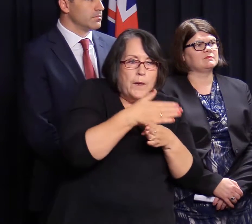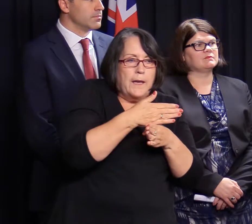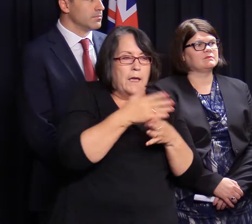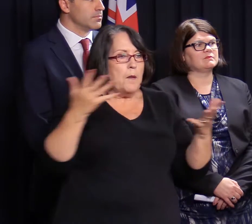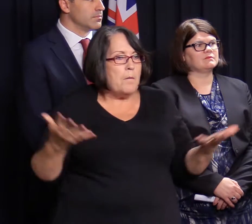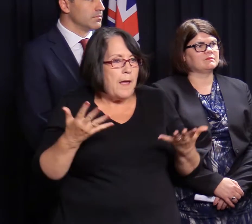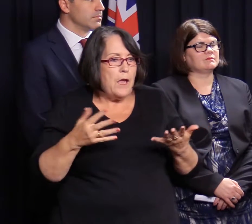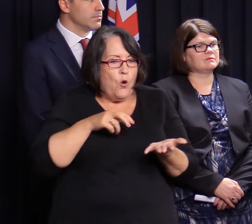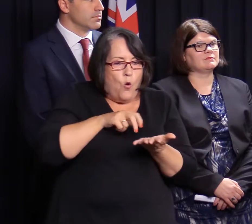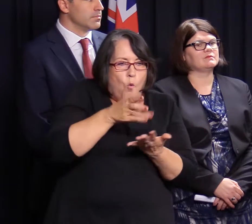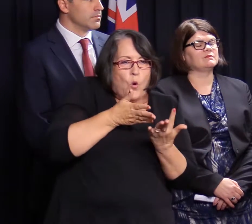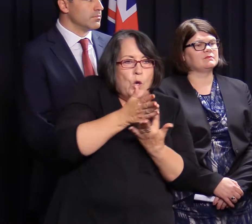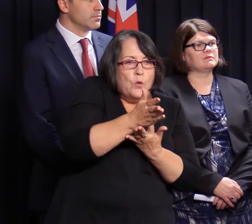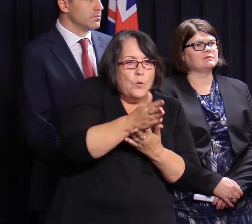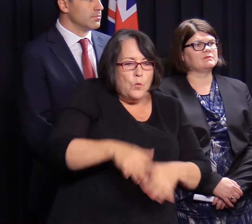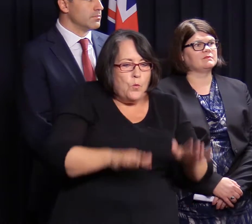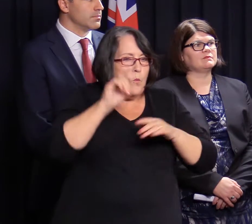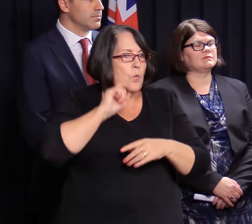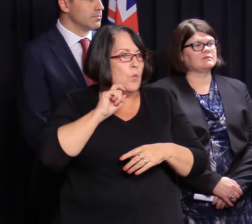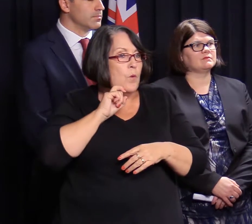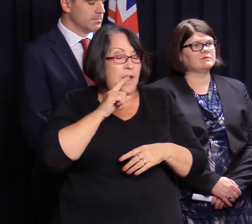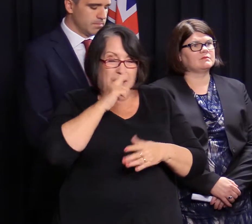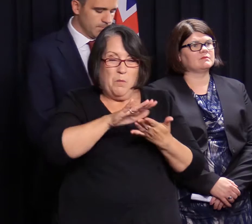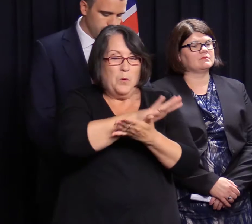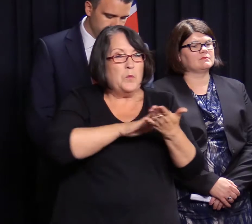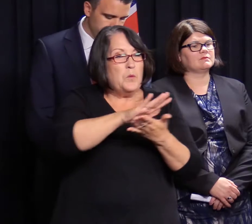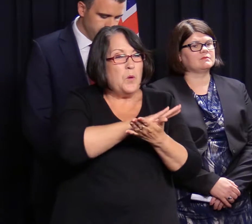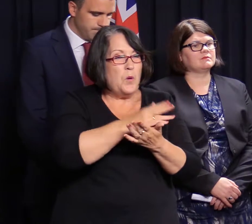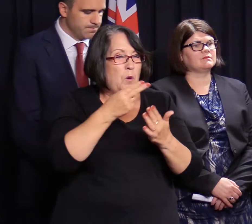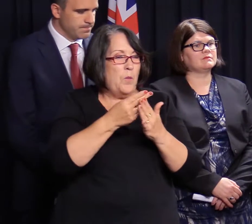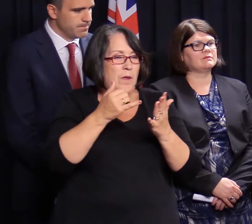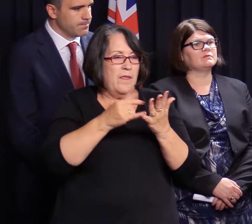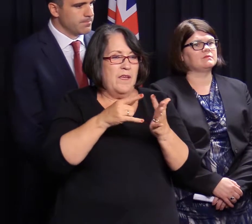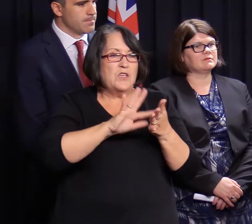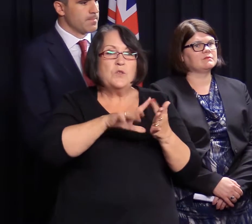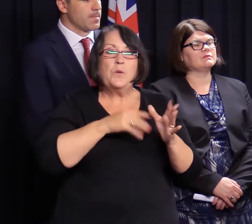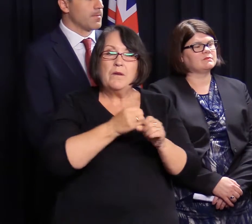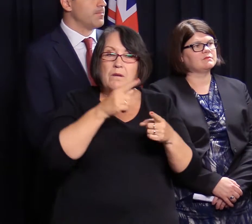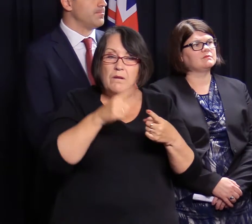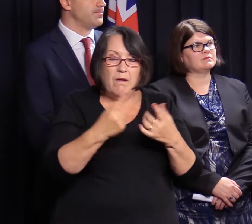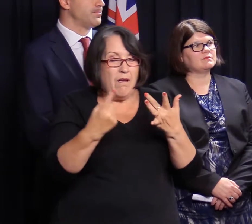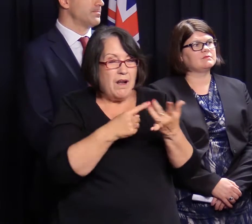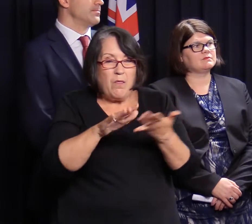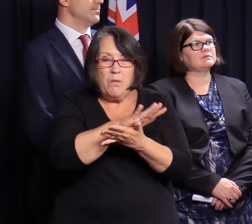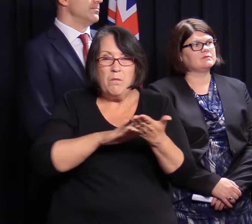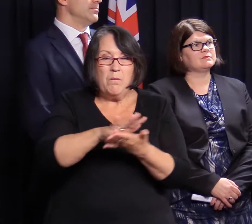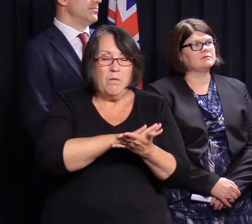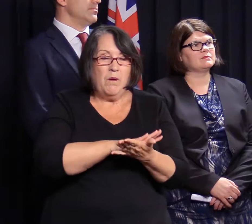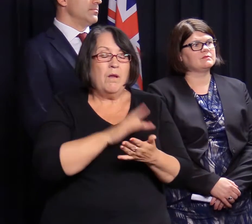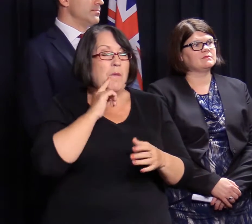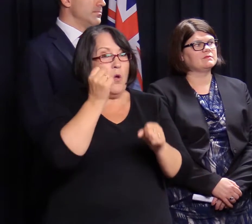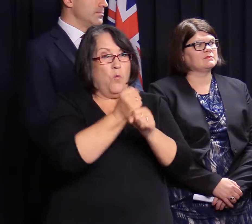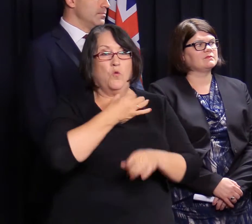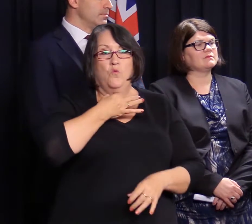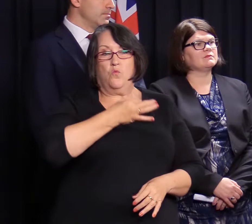playing or wading through flood waters if they can. They can be contaminated with sewage and other contaminants and this exacerbates the